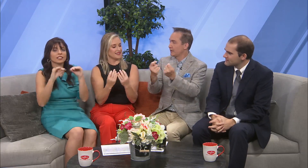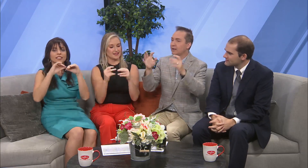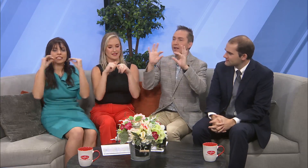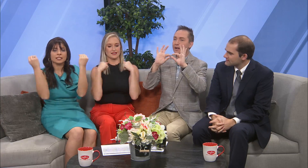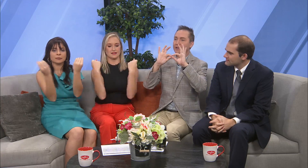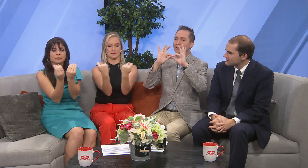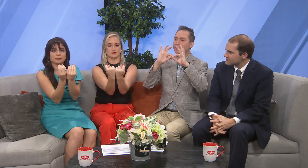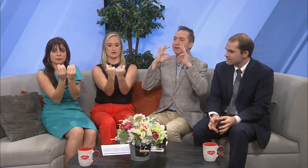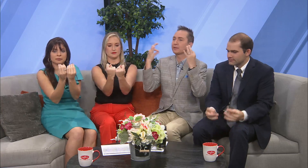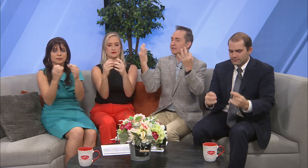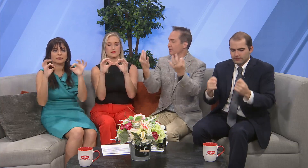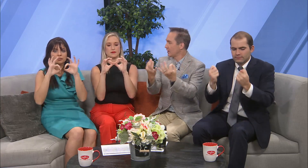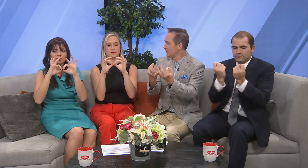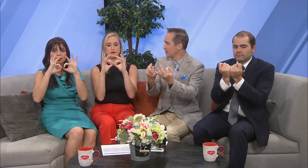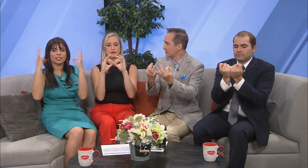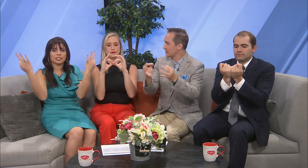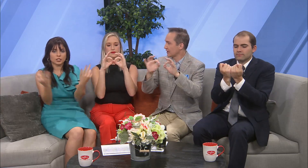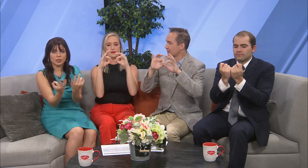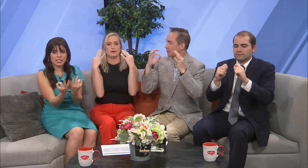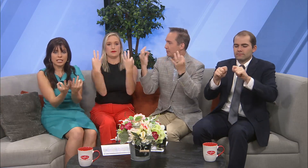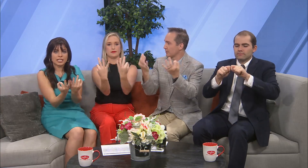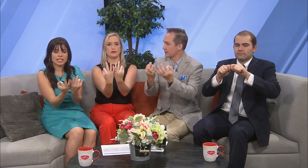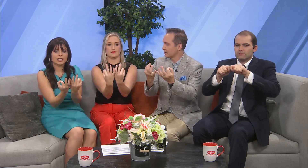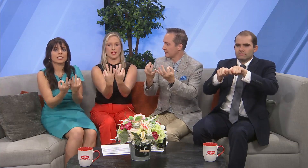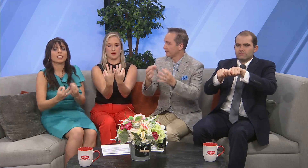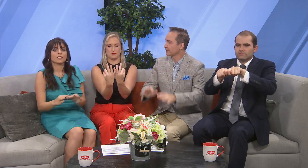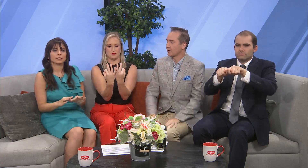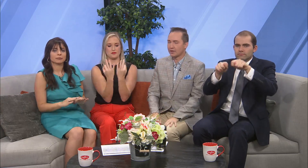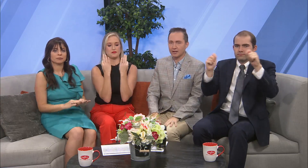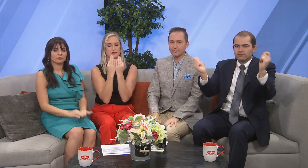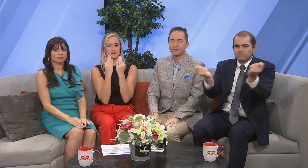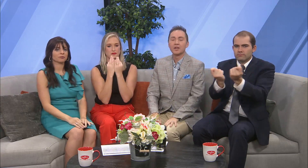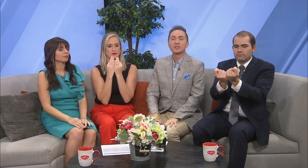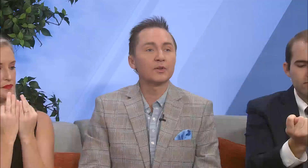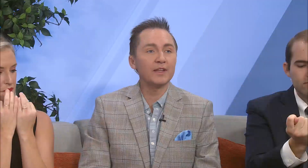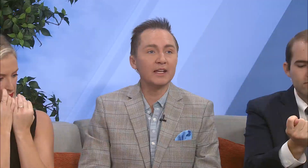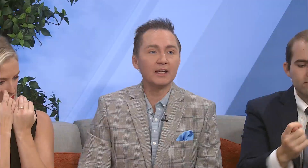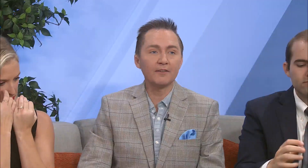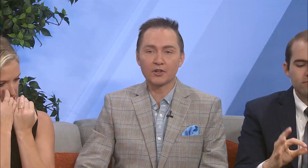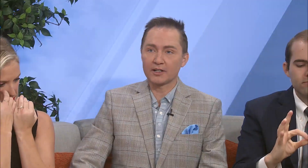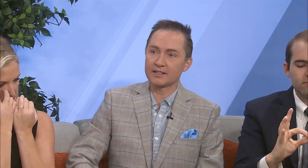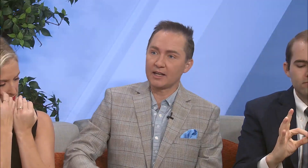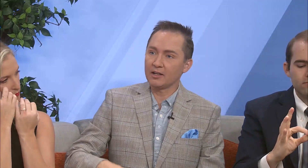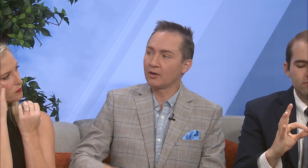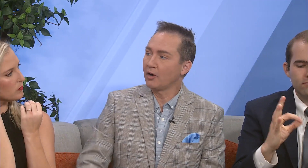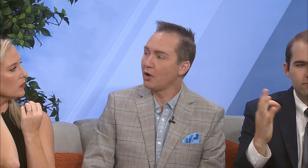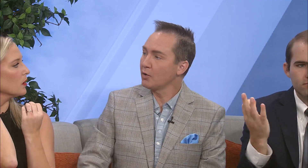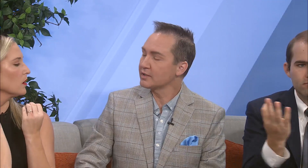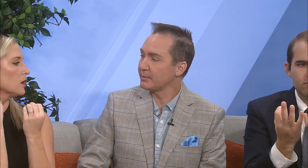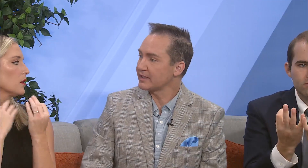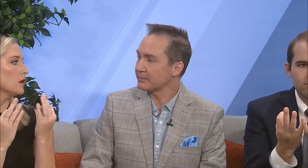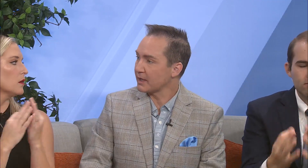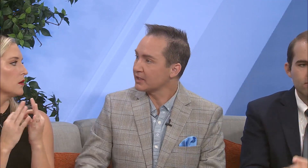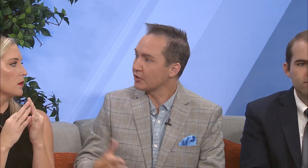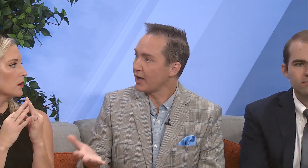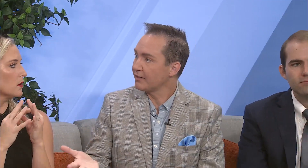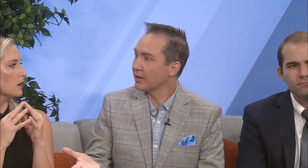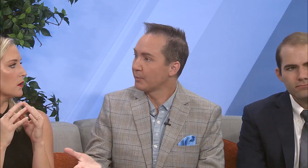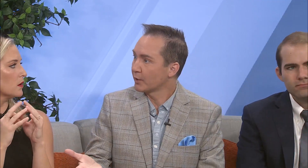And the family is a unit, like the group unit. Okay. Okay. So then if you're going to say, oh, somebody's expecting you having a boy